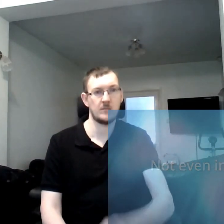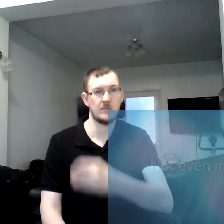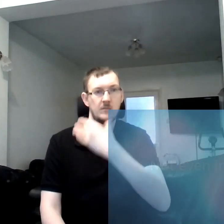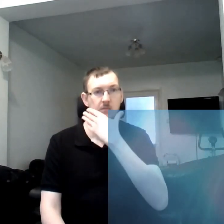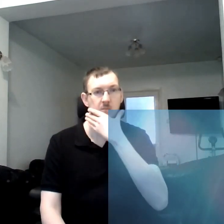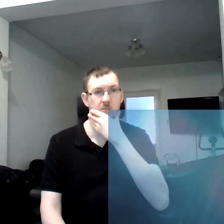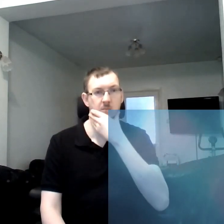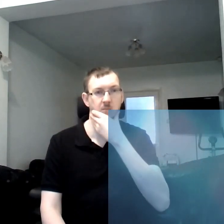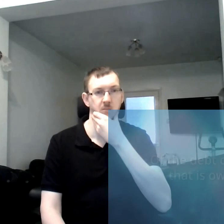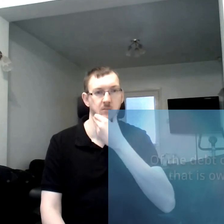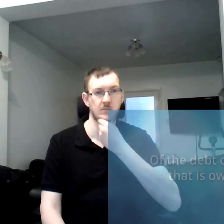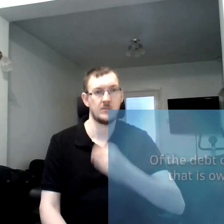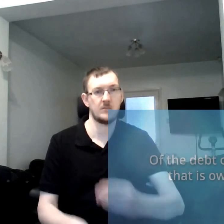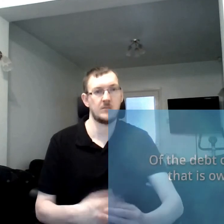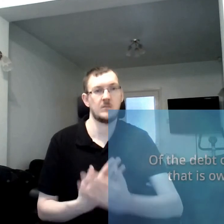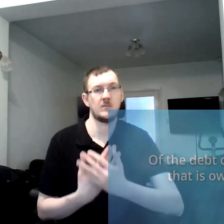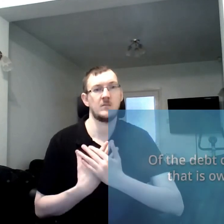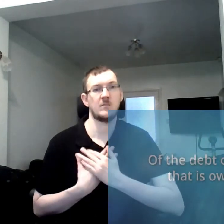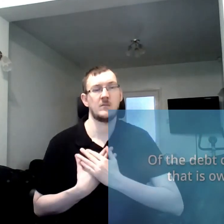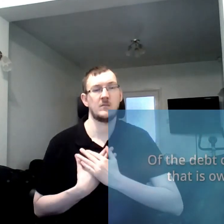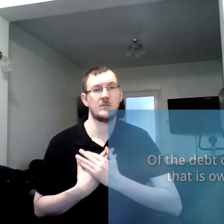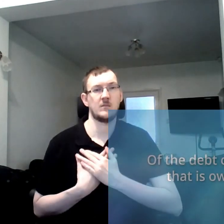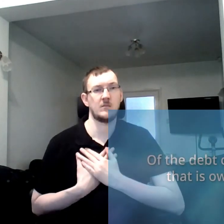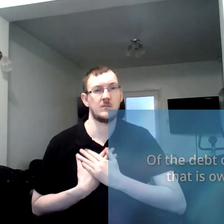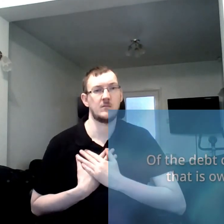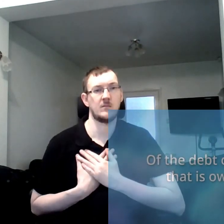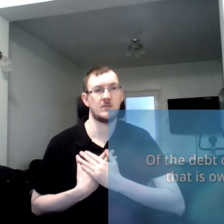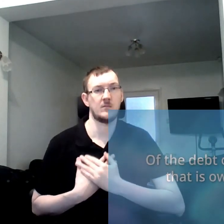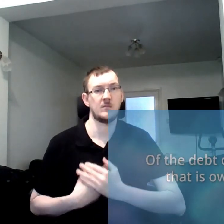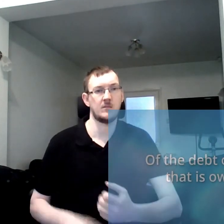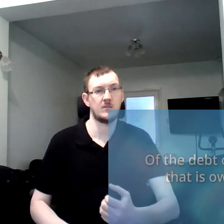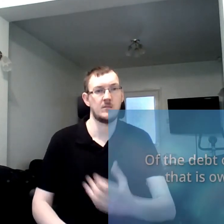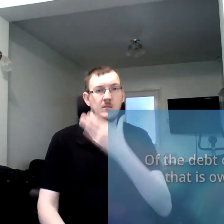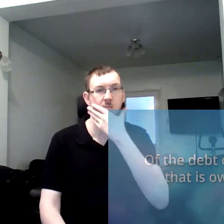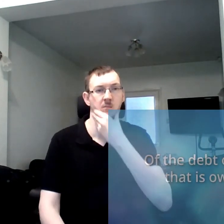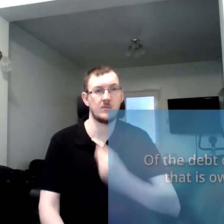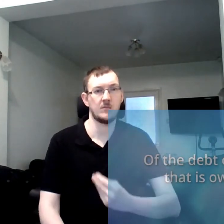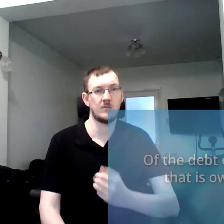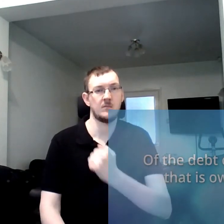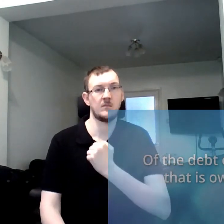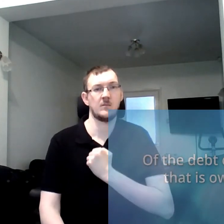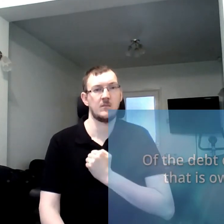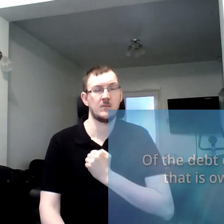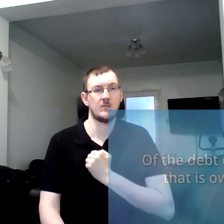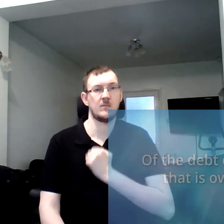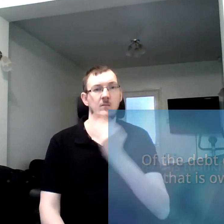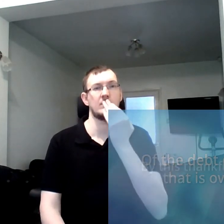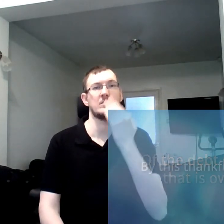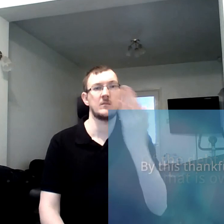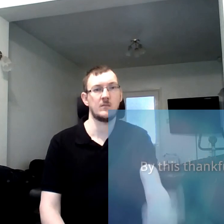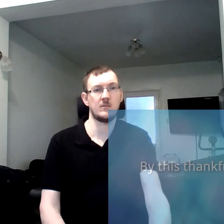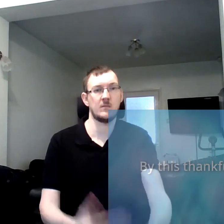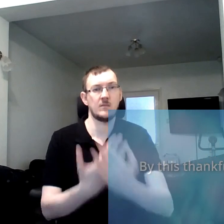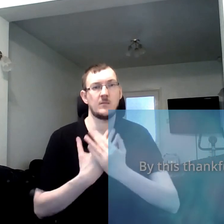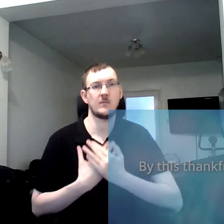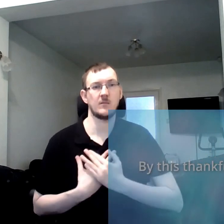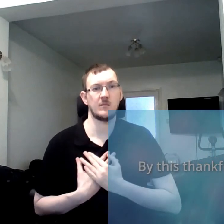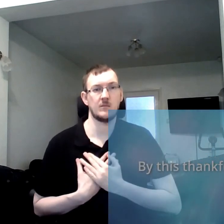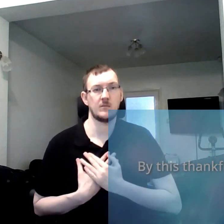of the dead of love that is all by this thankful heart